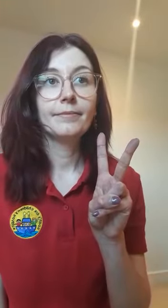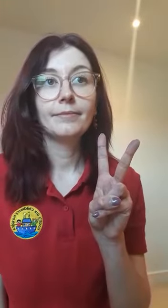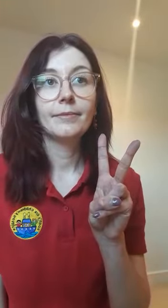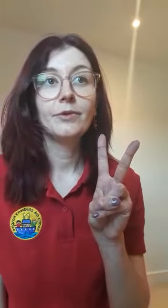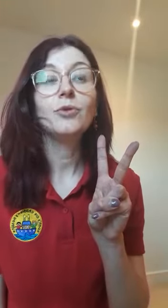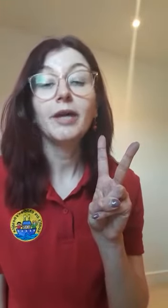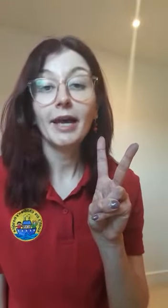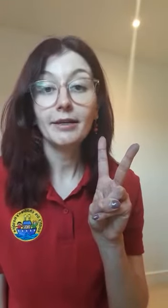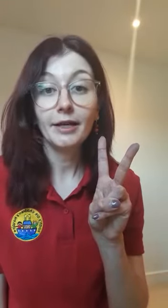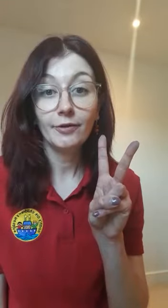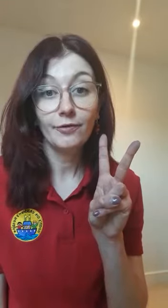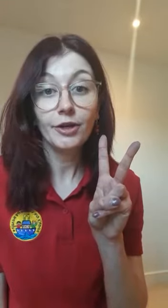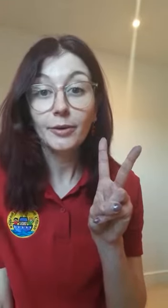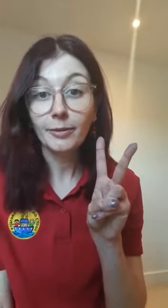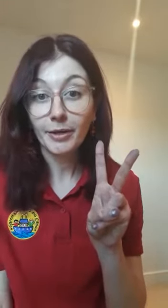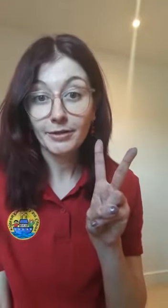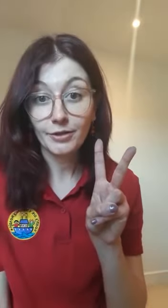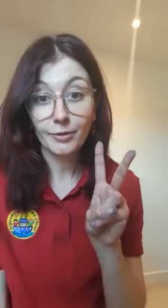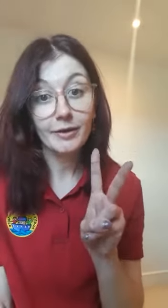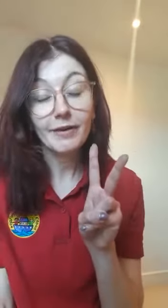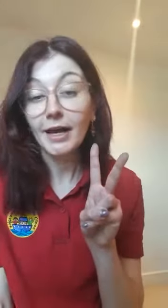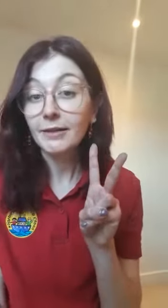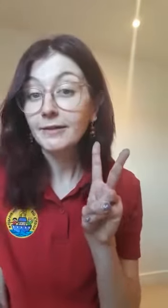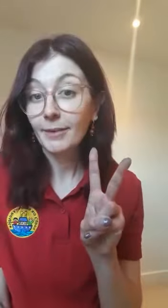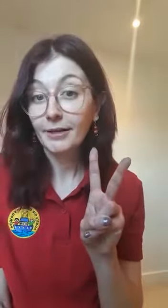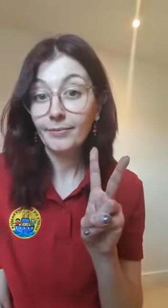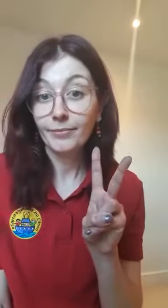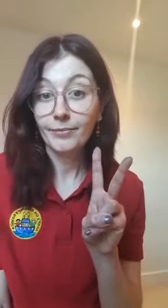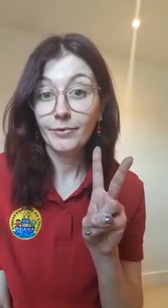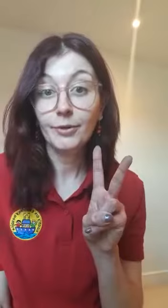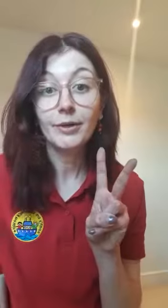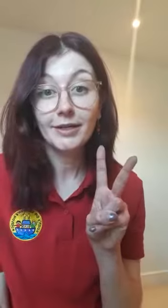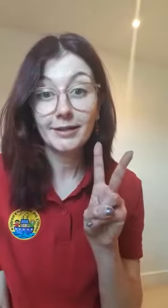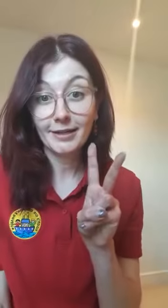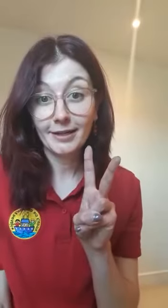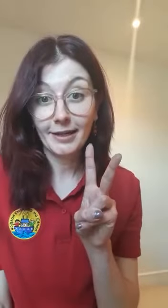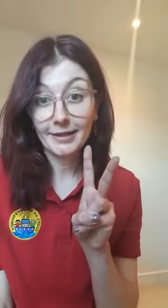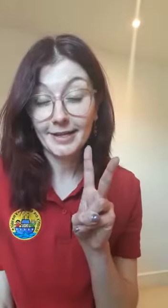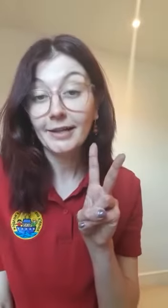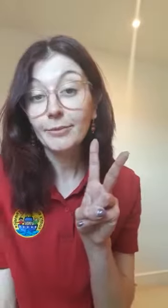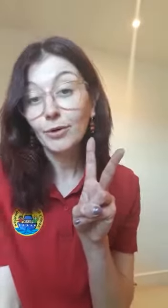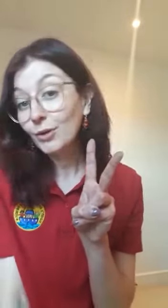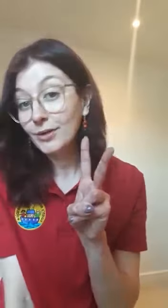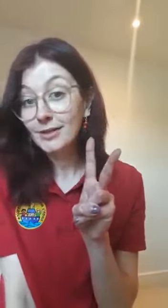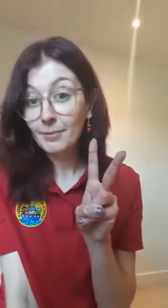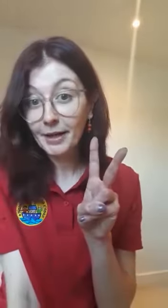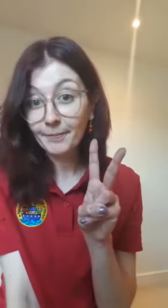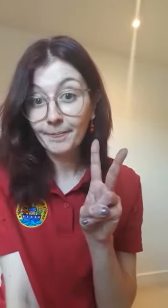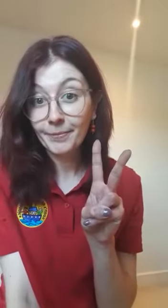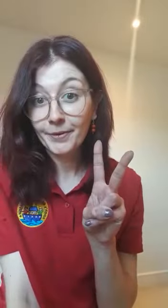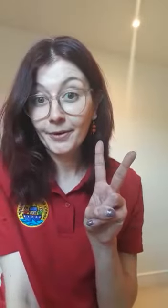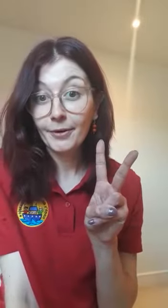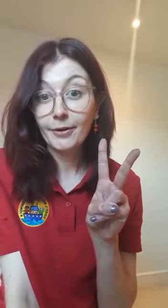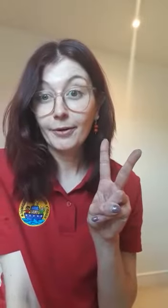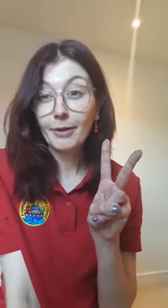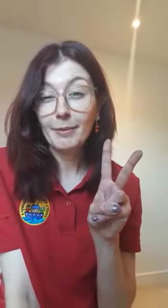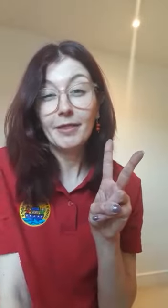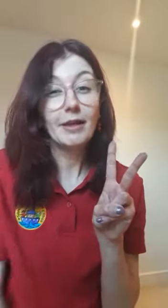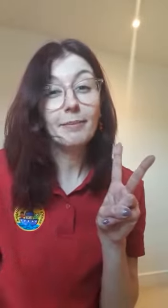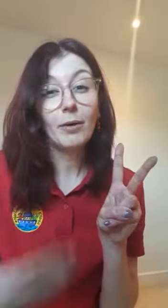So again, if you or the person you're with can't smell, you can tell them what you can smell. Or maybe think about